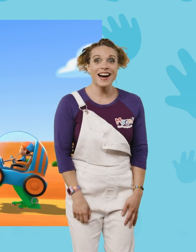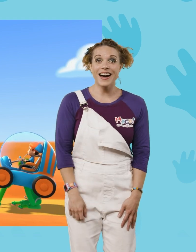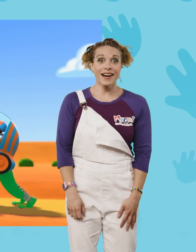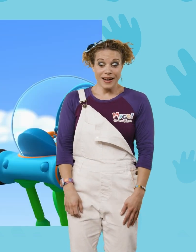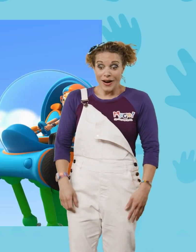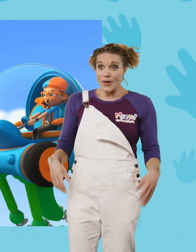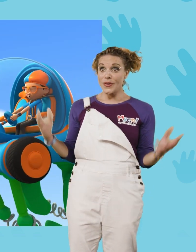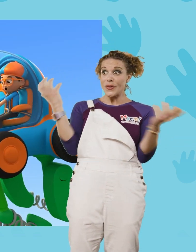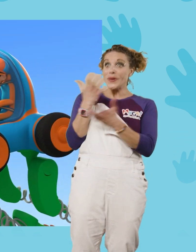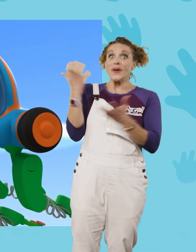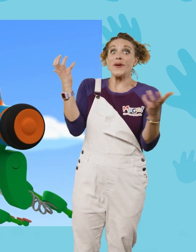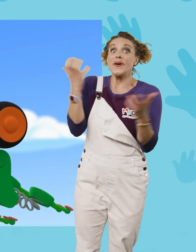Woah!